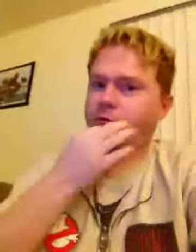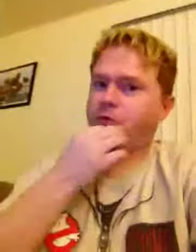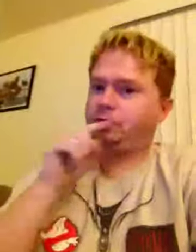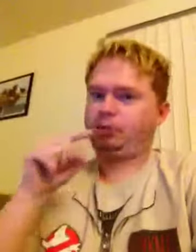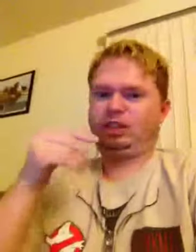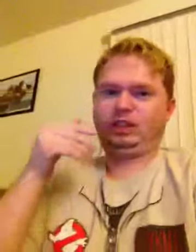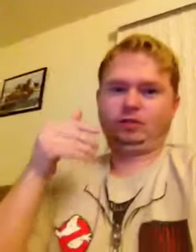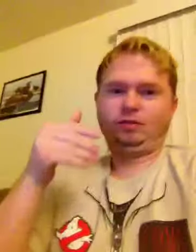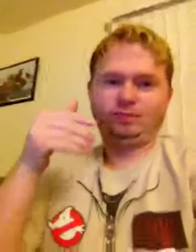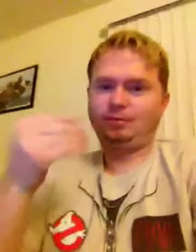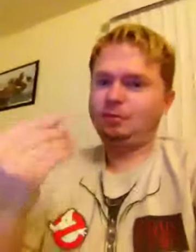You think I'm a terrorist?